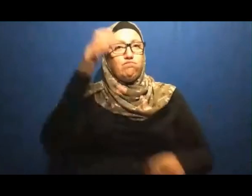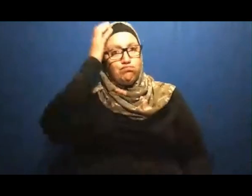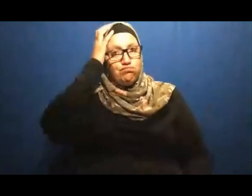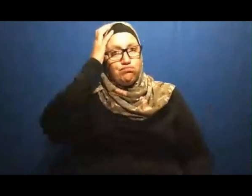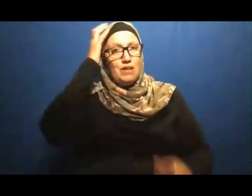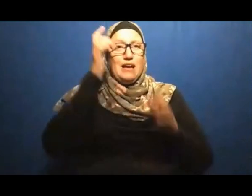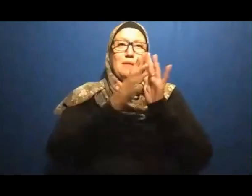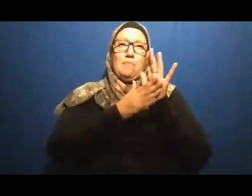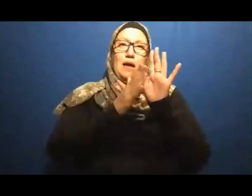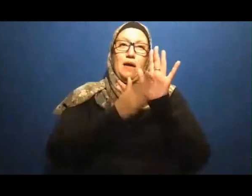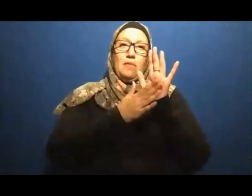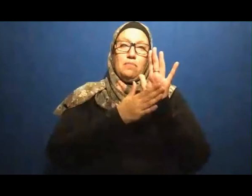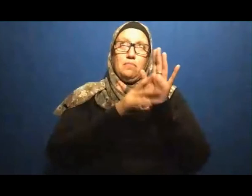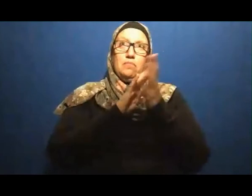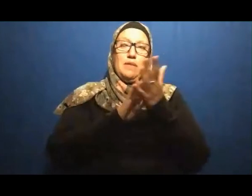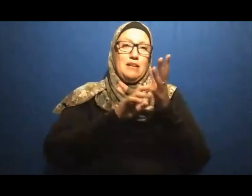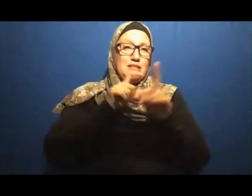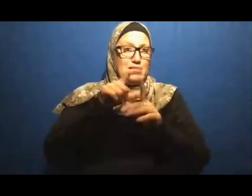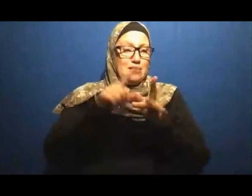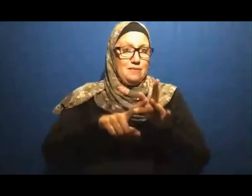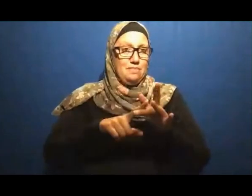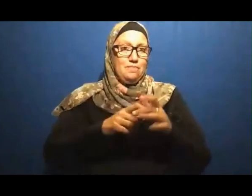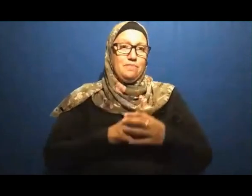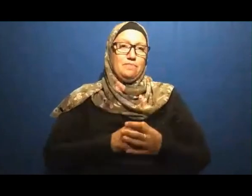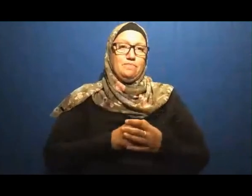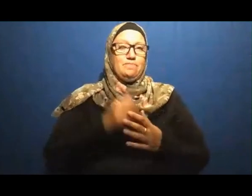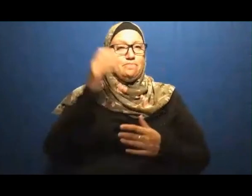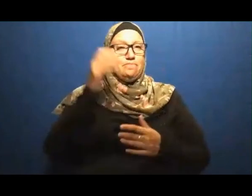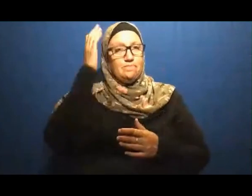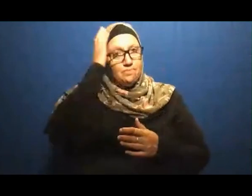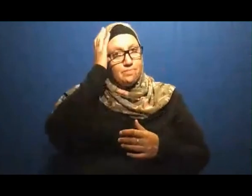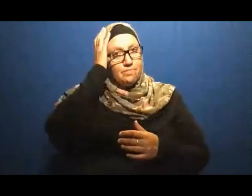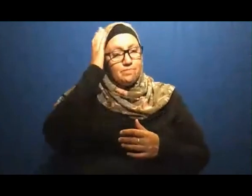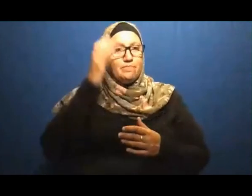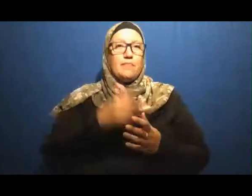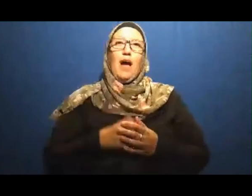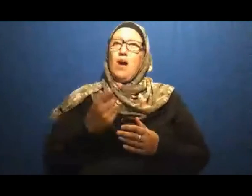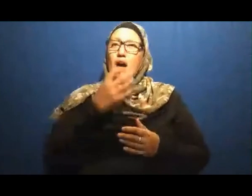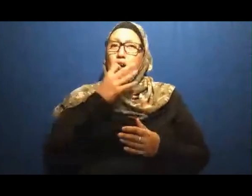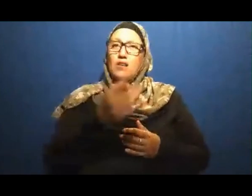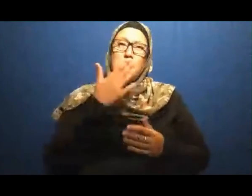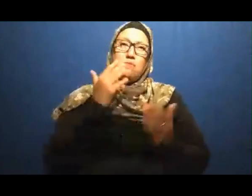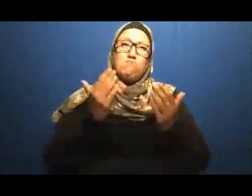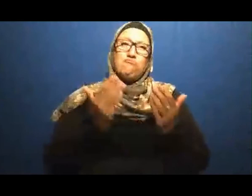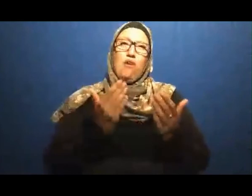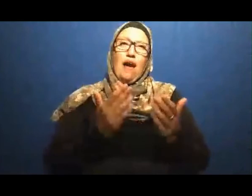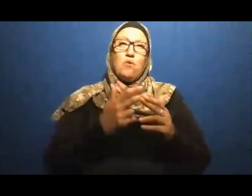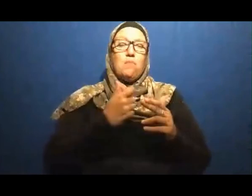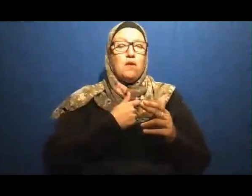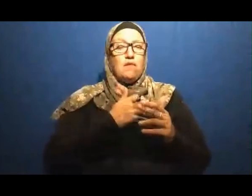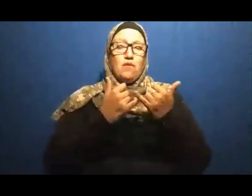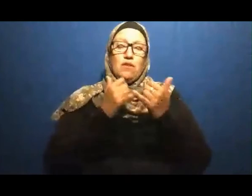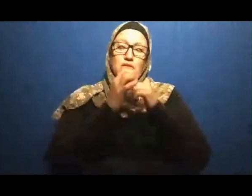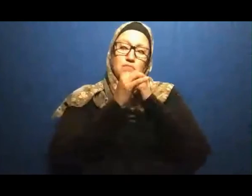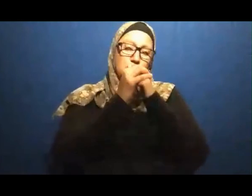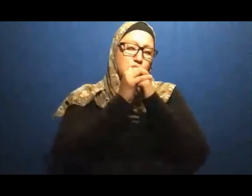Are Requests To Pray For The Patients A Very Dear Friend Of Mine In Sweden I Was Talking To Him Hardly Could